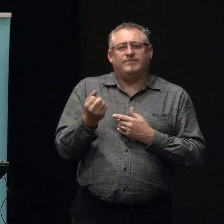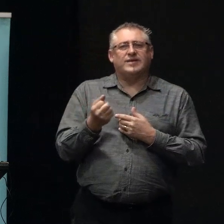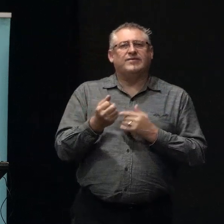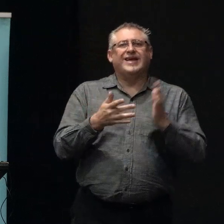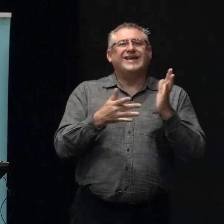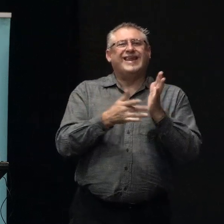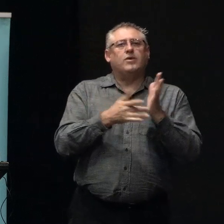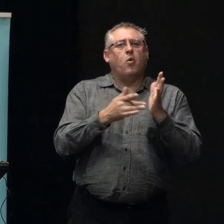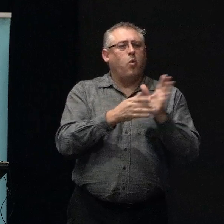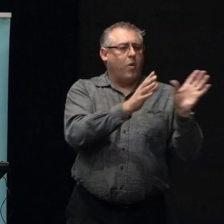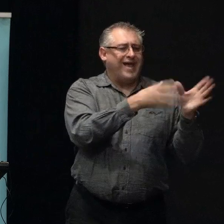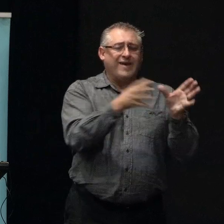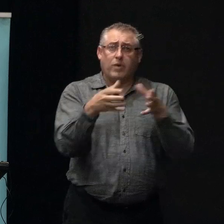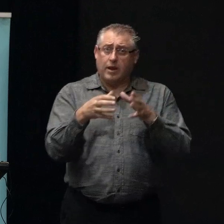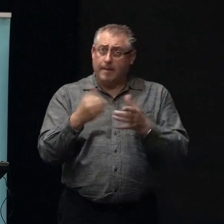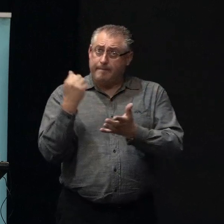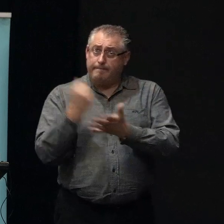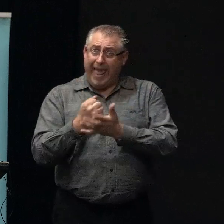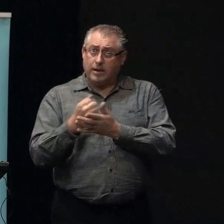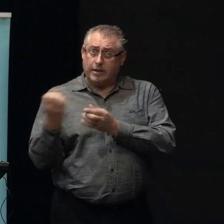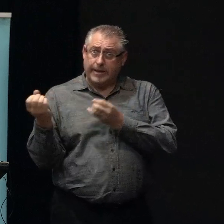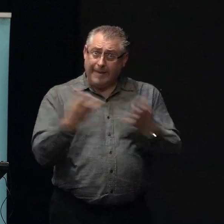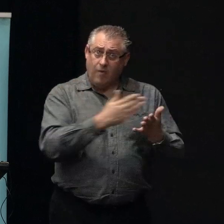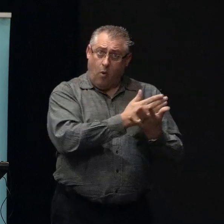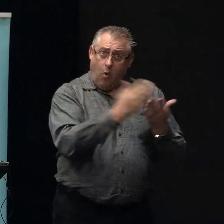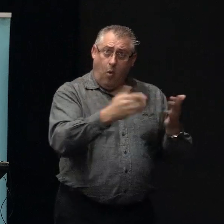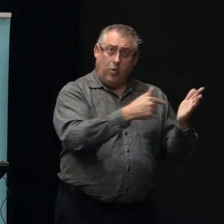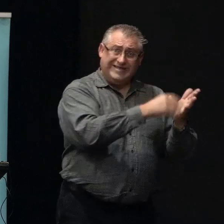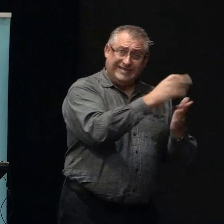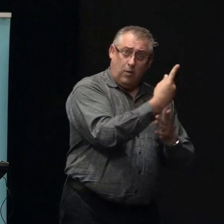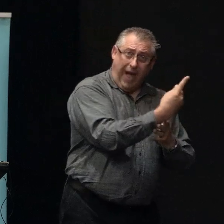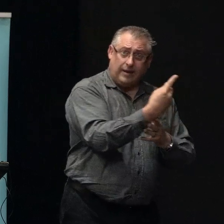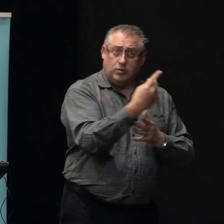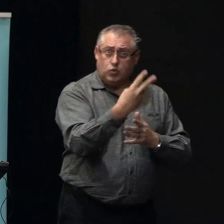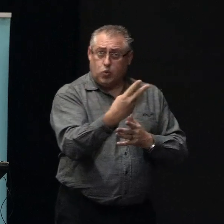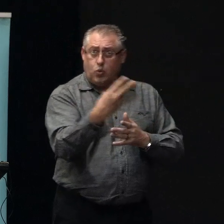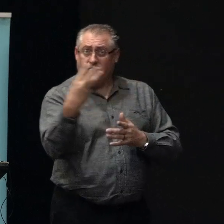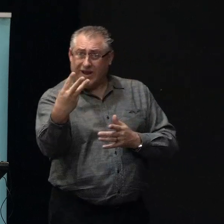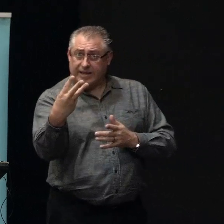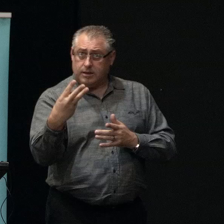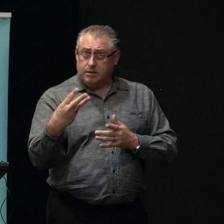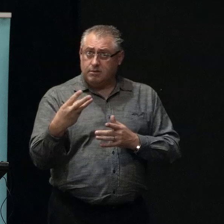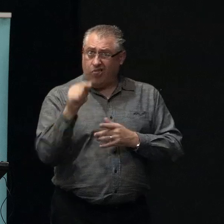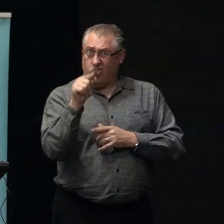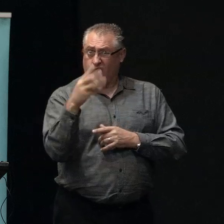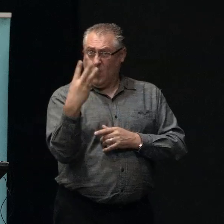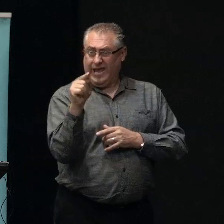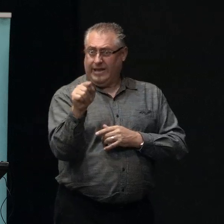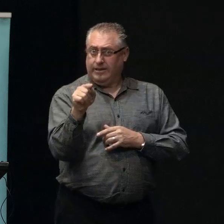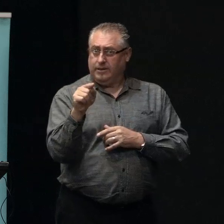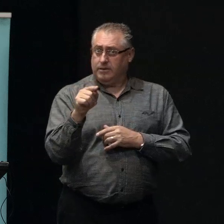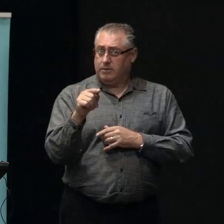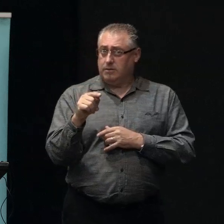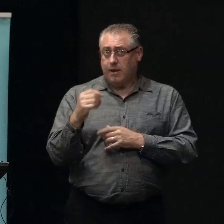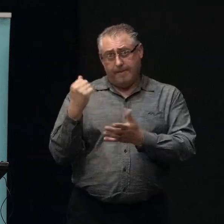areas. I mean, are the banks lending in all of the technical category areas, especially TC3? So, I'll ask that